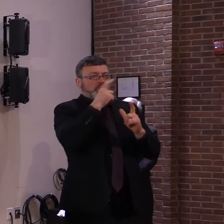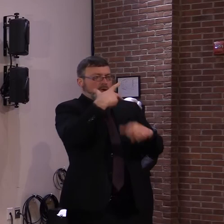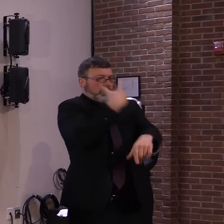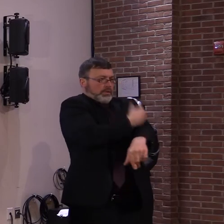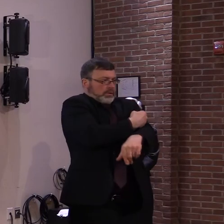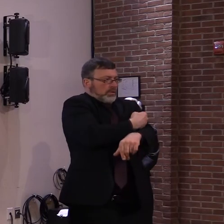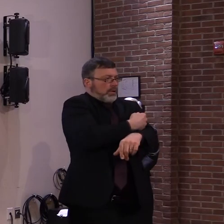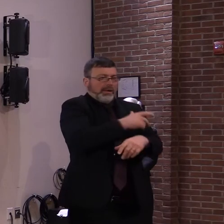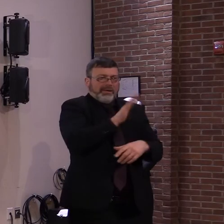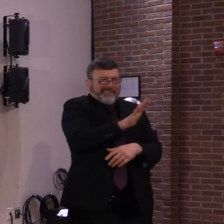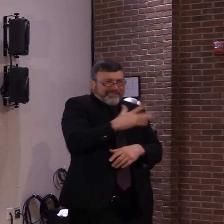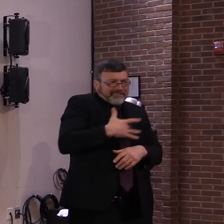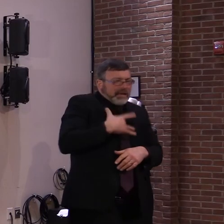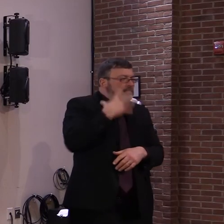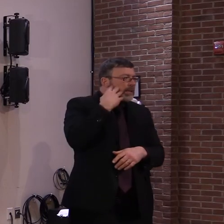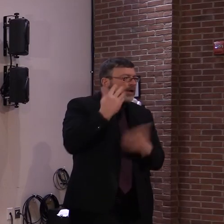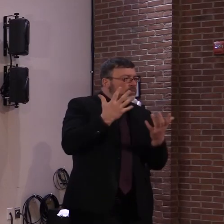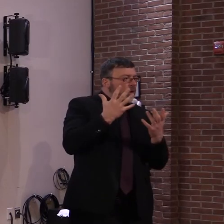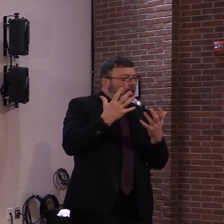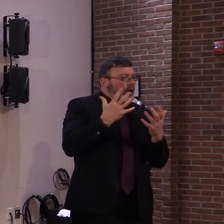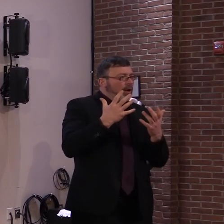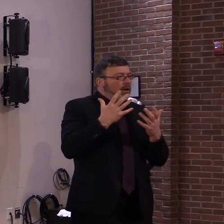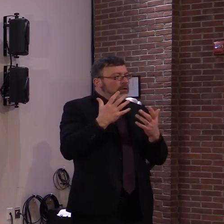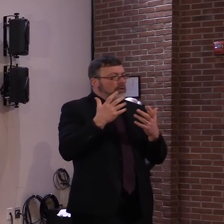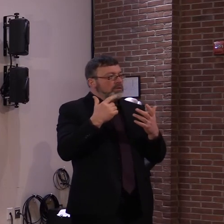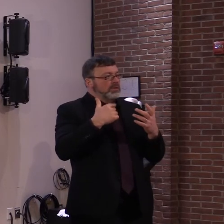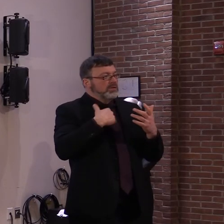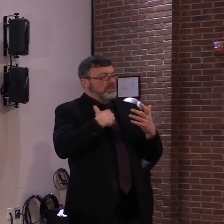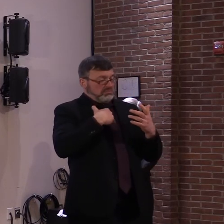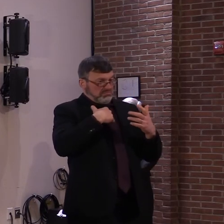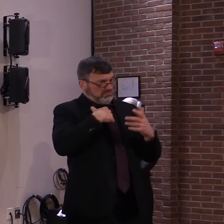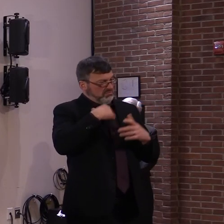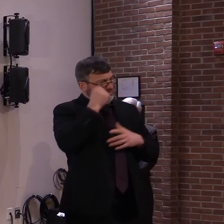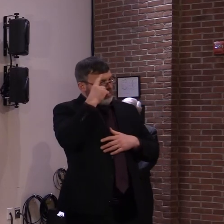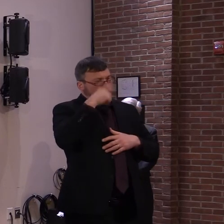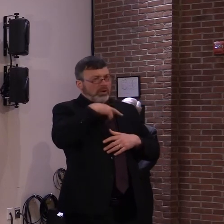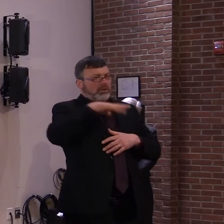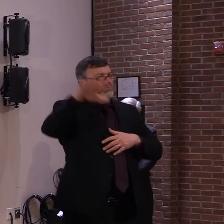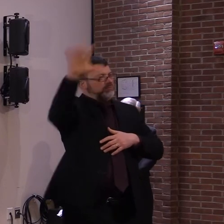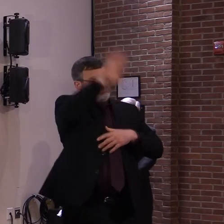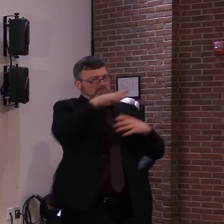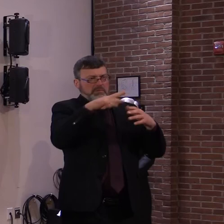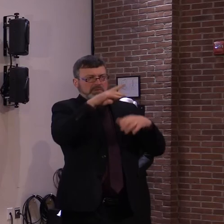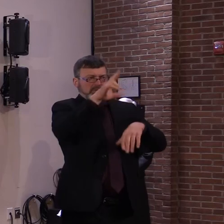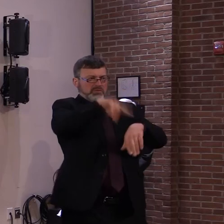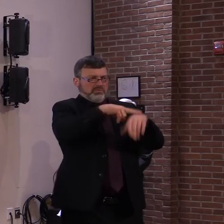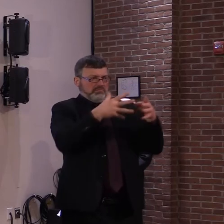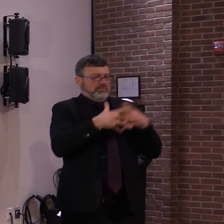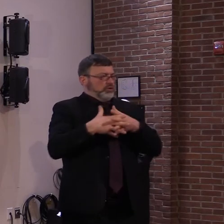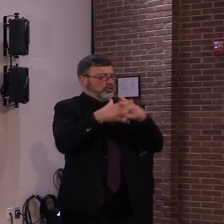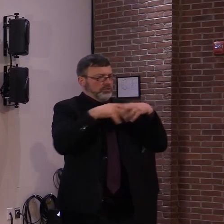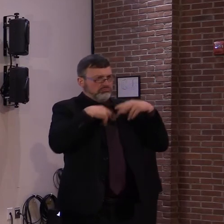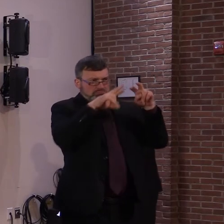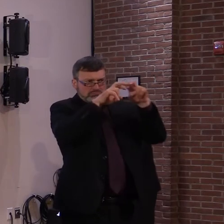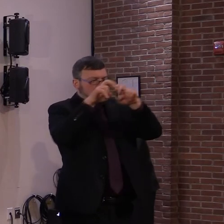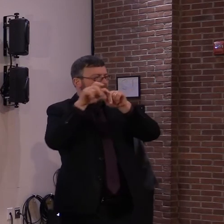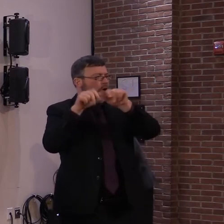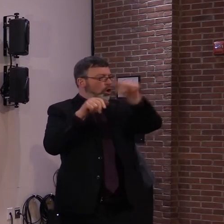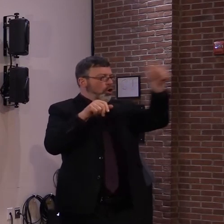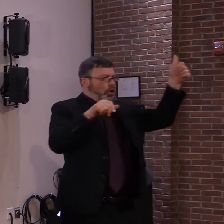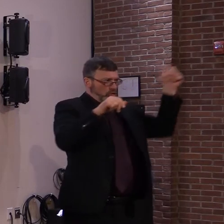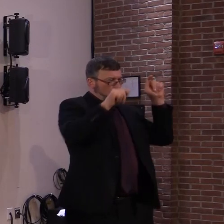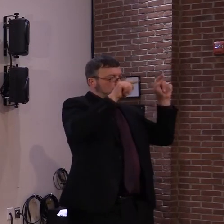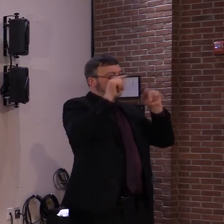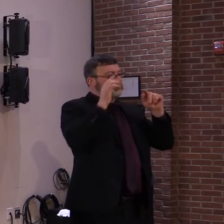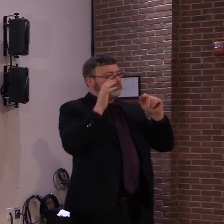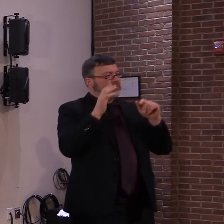nationally as opposed to perhaps in Vermont. Right now, you know, we don't really have enough data and enough sample